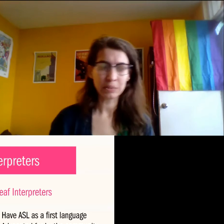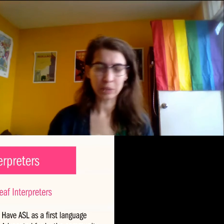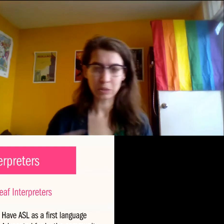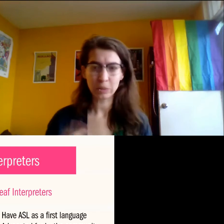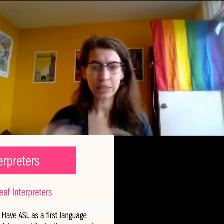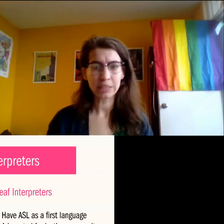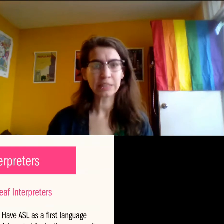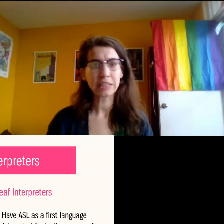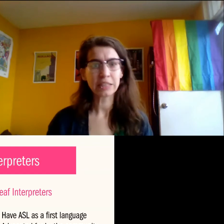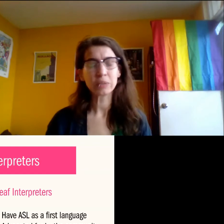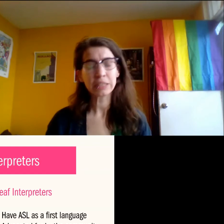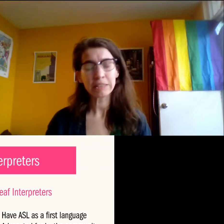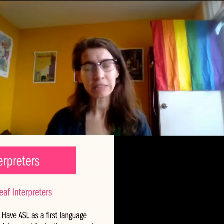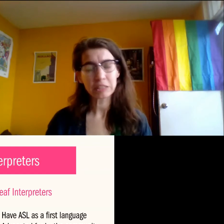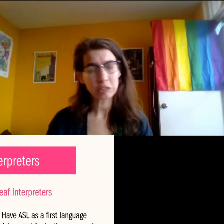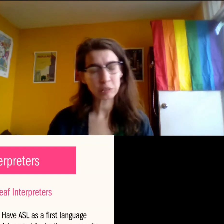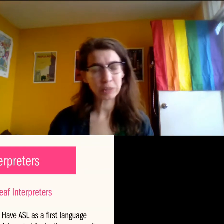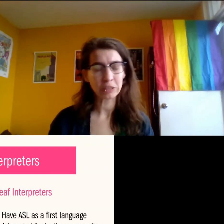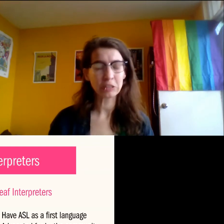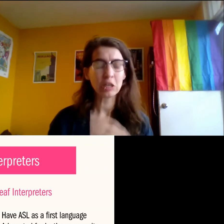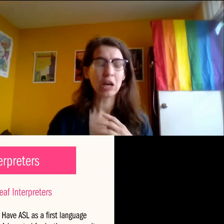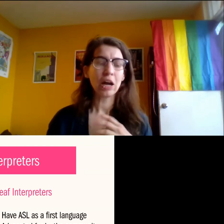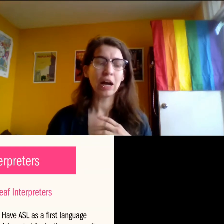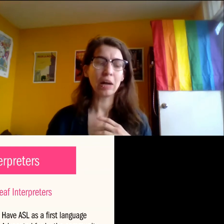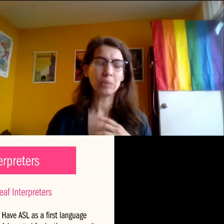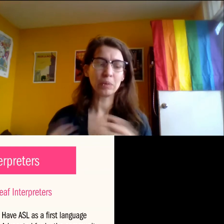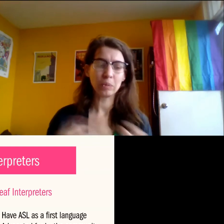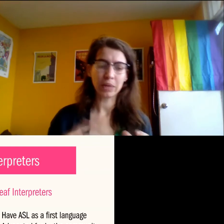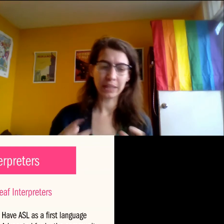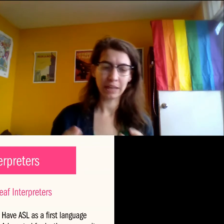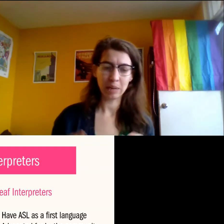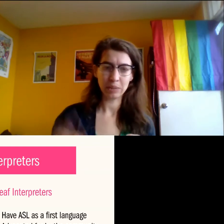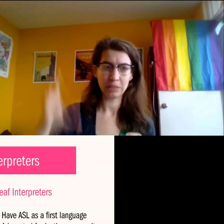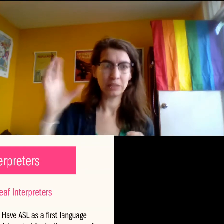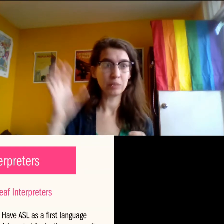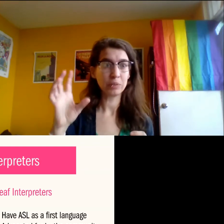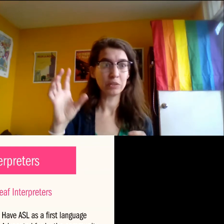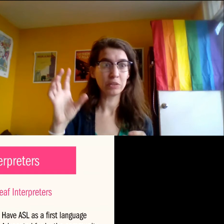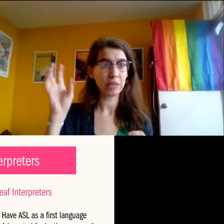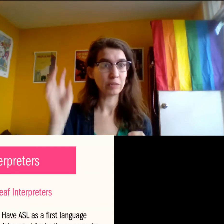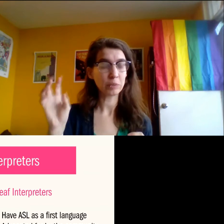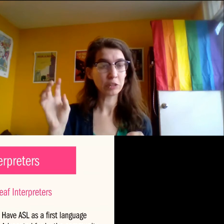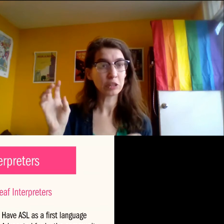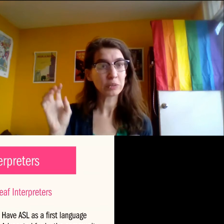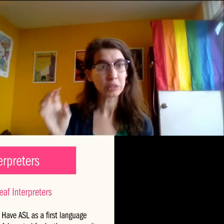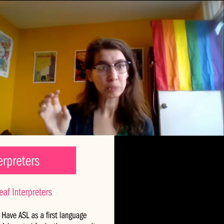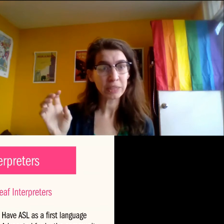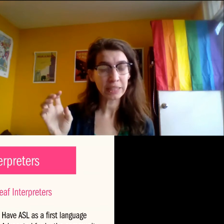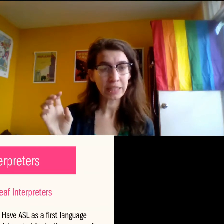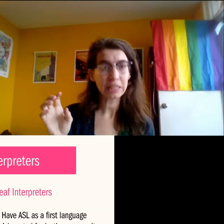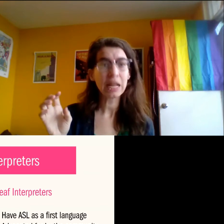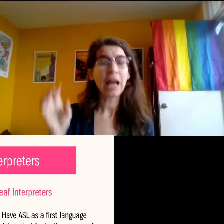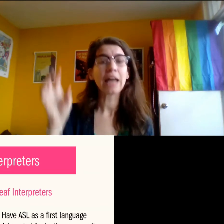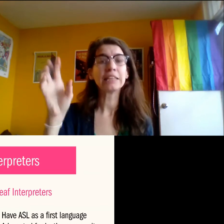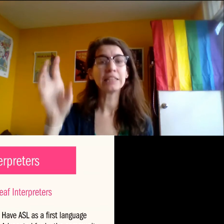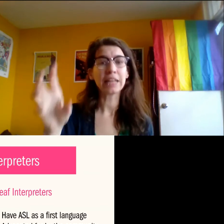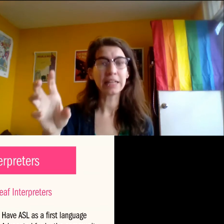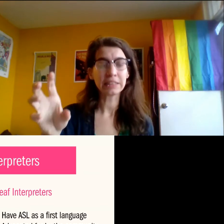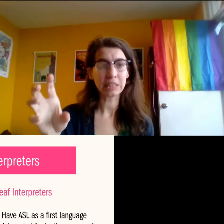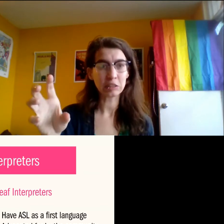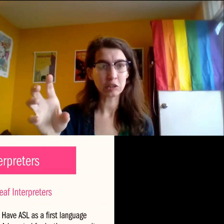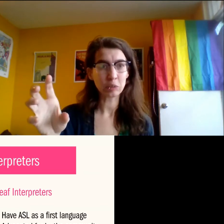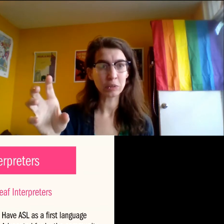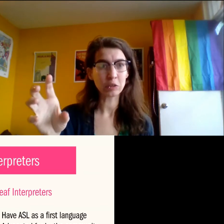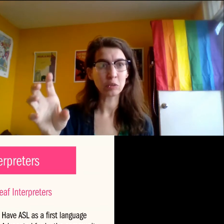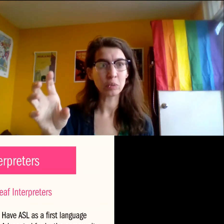working in, when they're working in tandem with hearing interpreters, um, what can happen is that you'll have the person who is speaking and then the